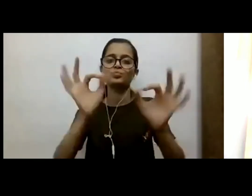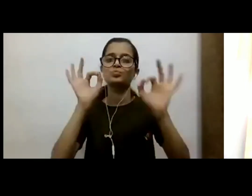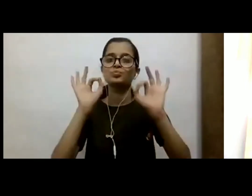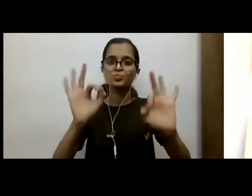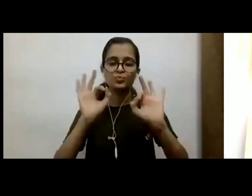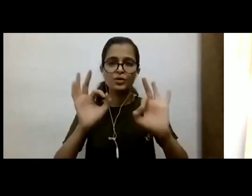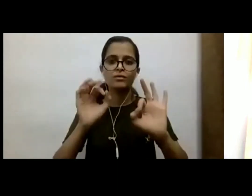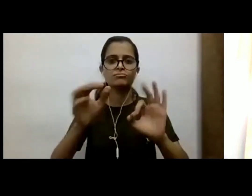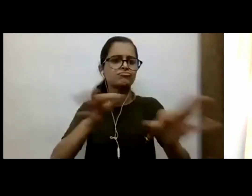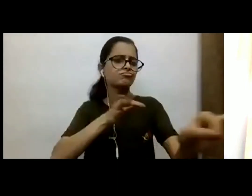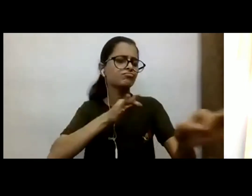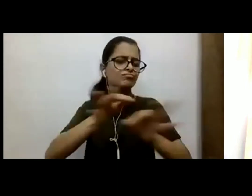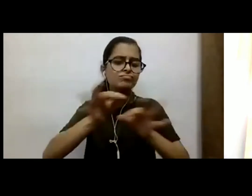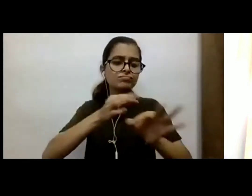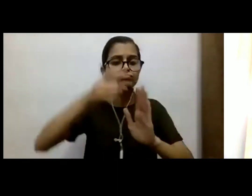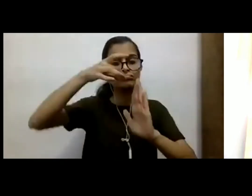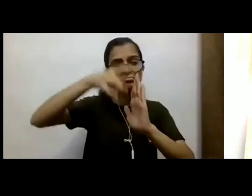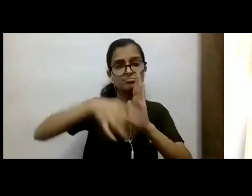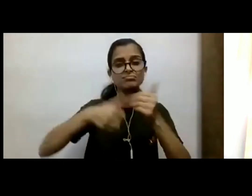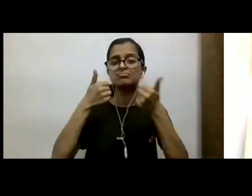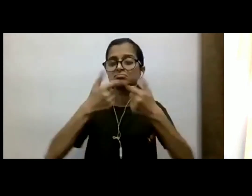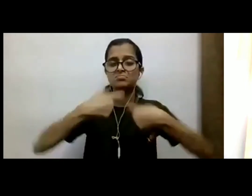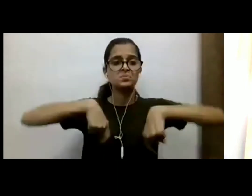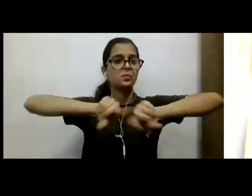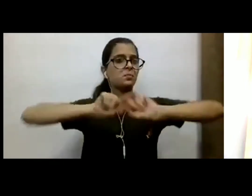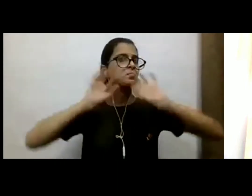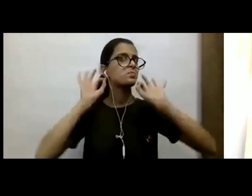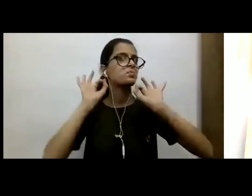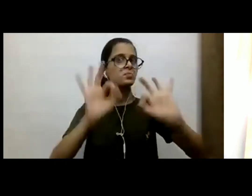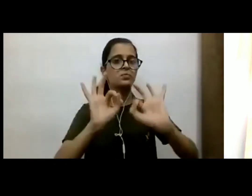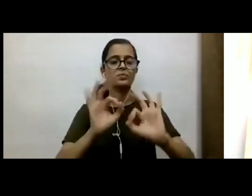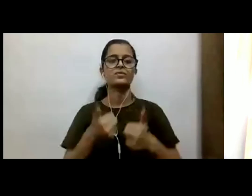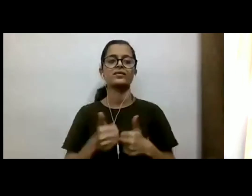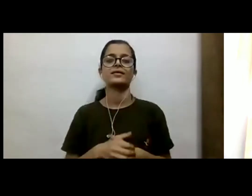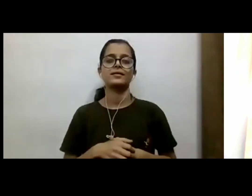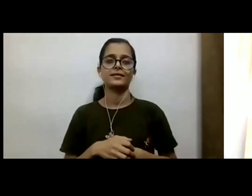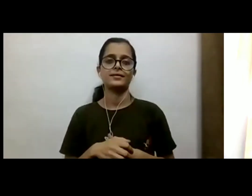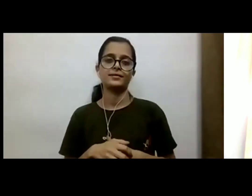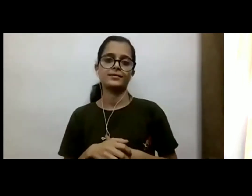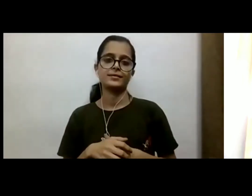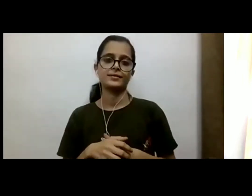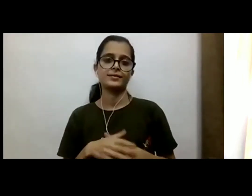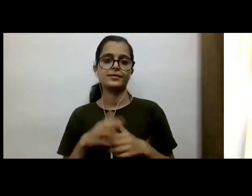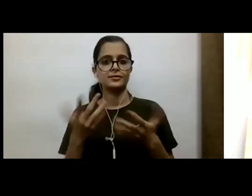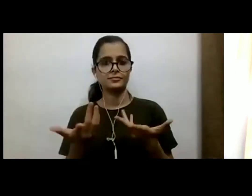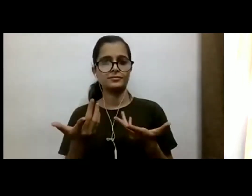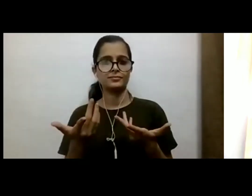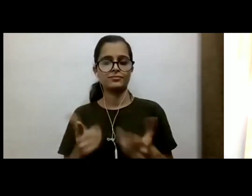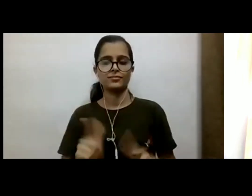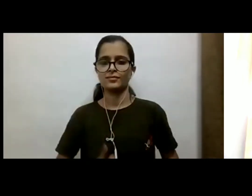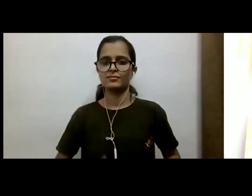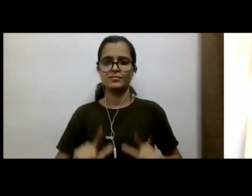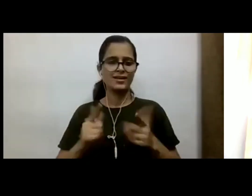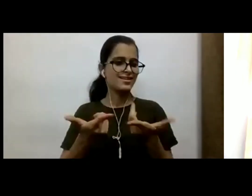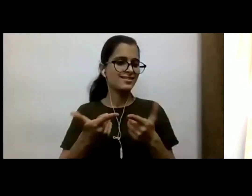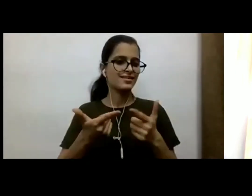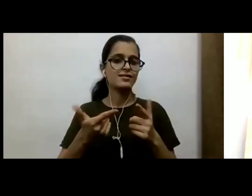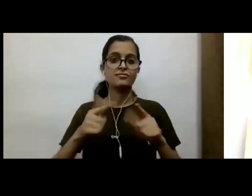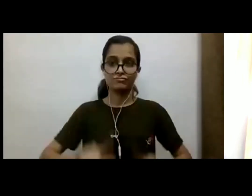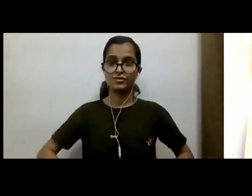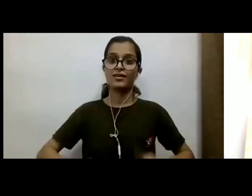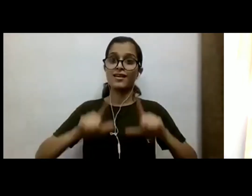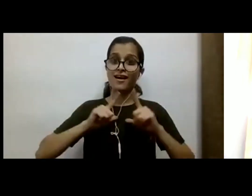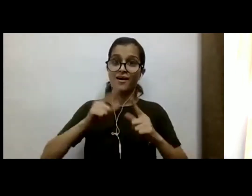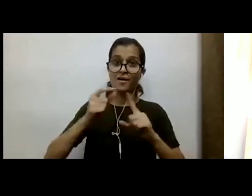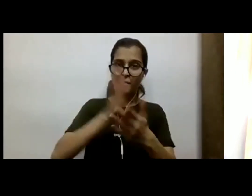kind of defined the purpose of this conference. Yeah. Yeah. So when there's problem in life, there's poetry. When there is joy in life, there is poetry.